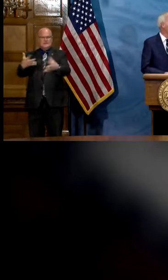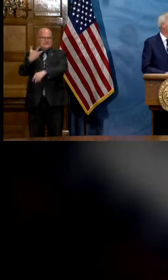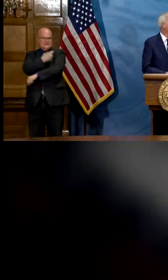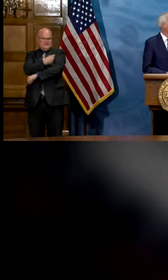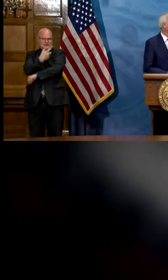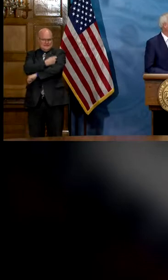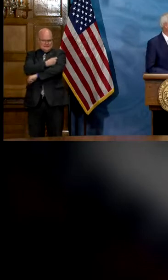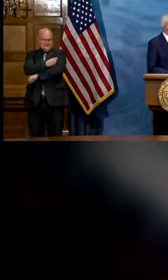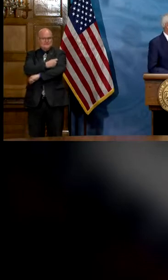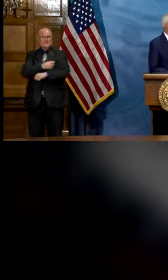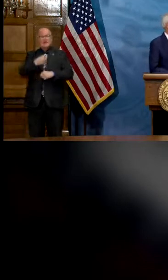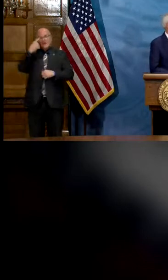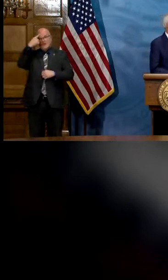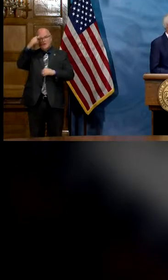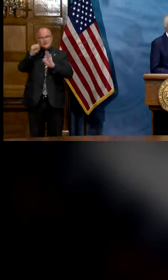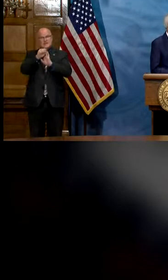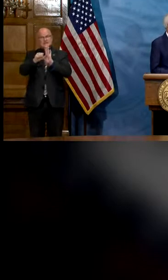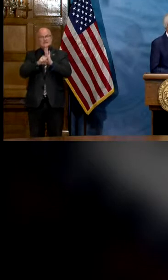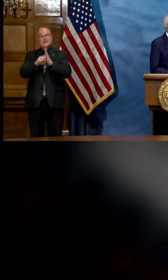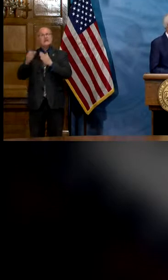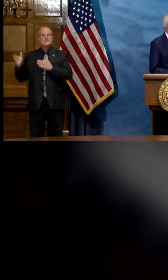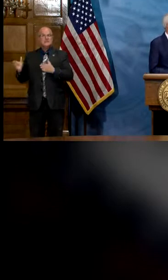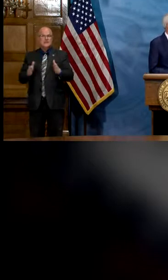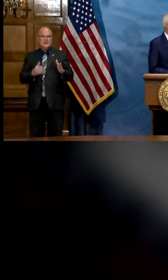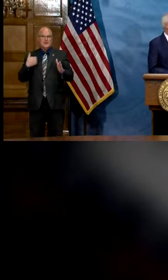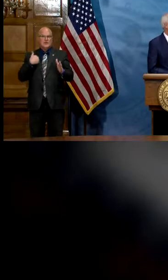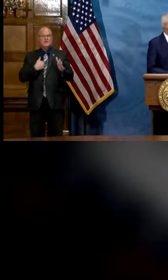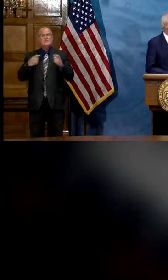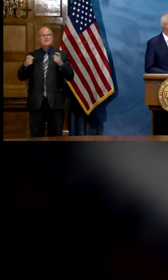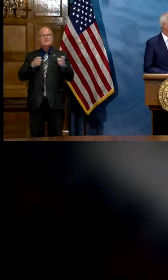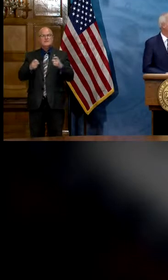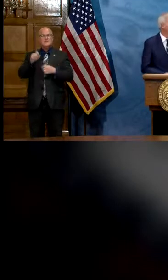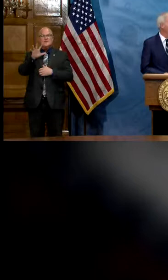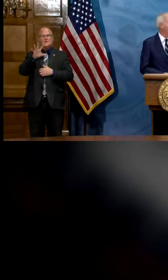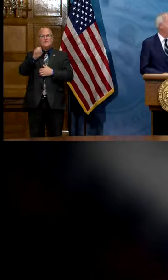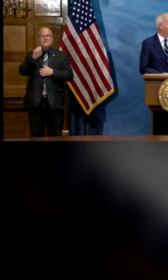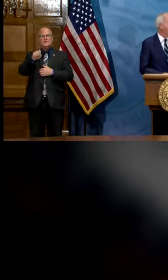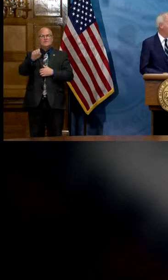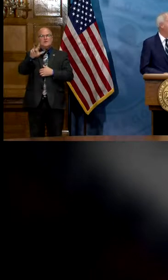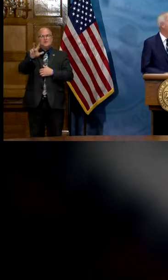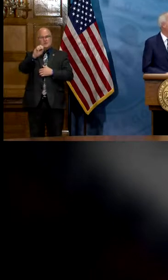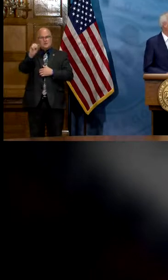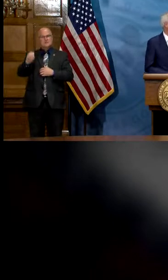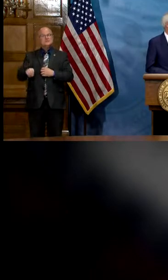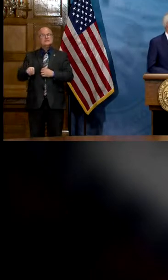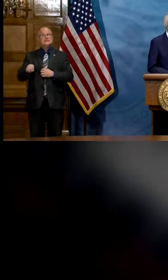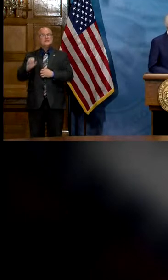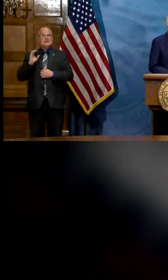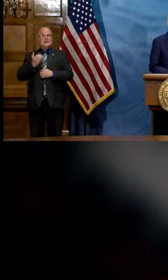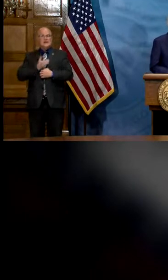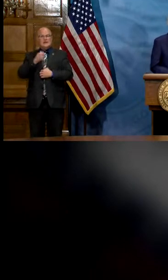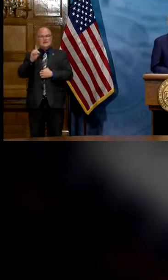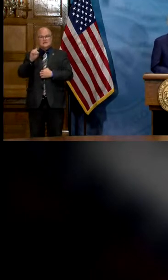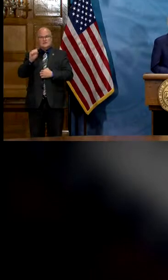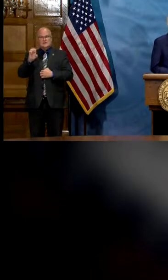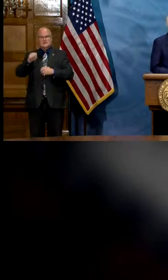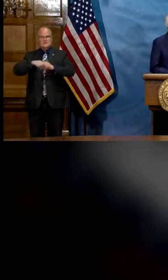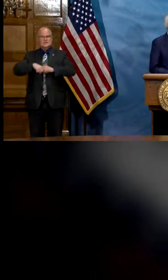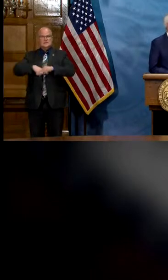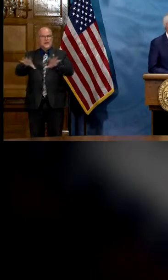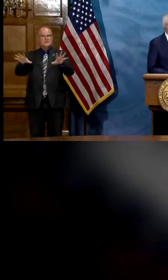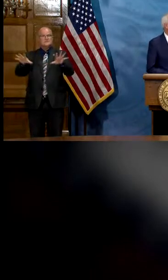the doses and for the state plan that we have control over 50.3 percent of our doses are out